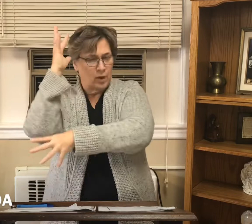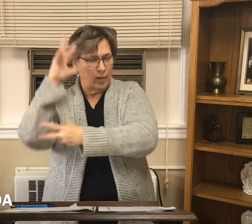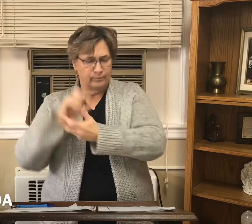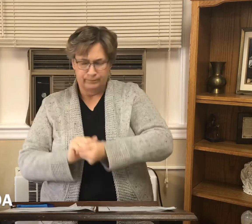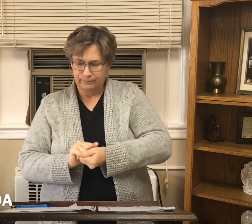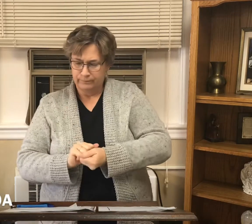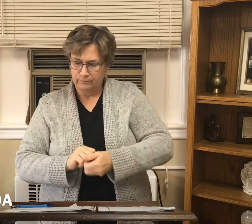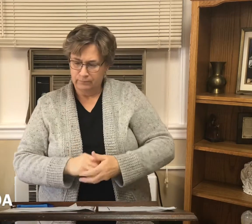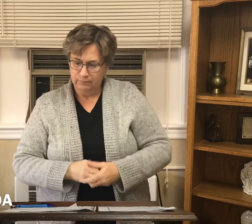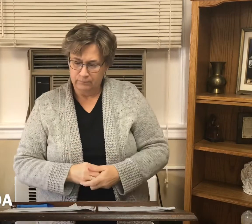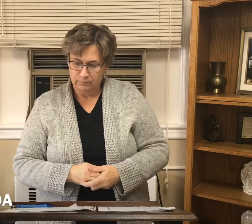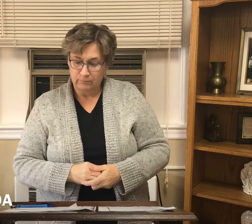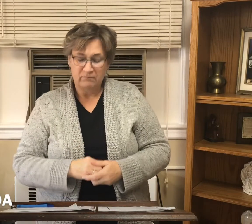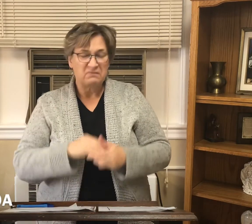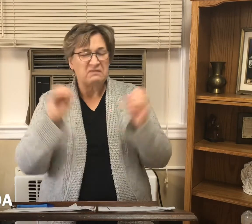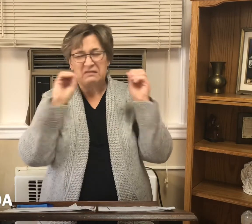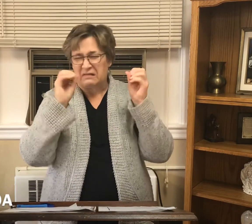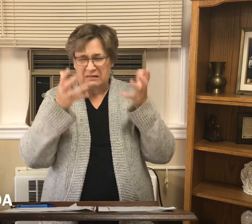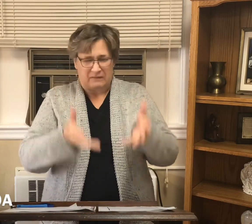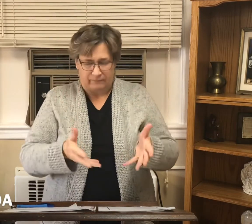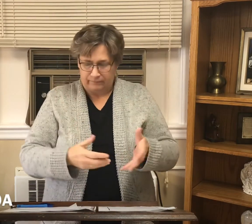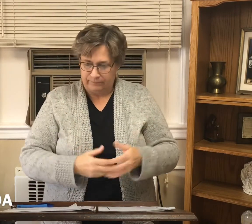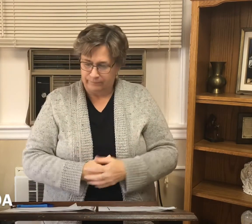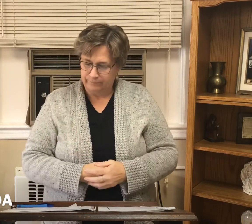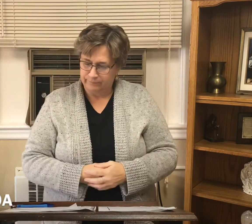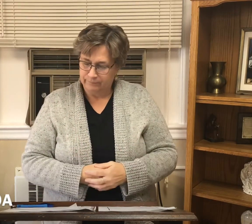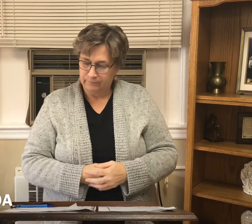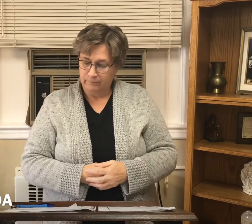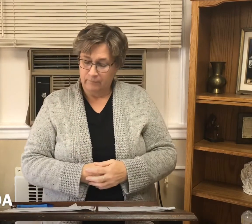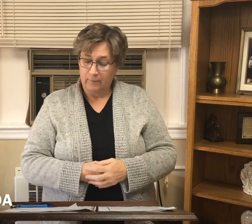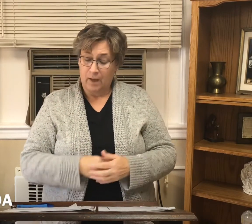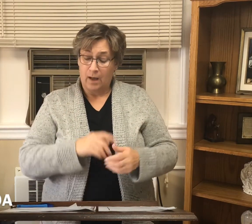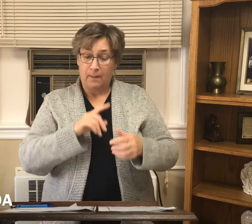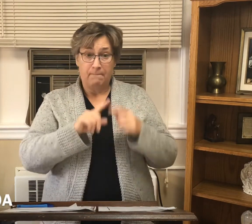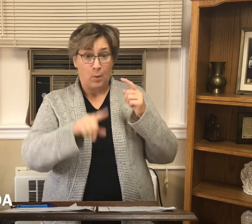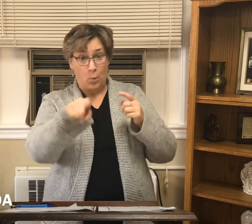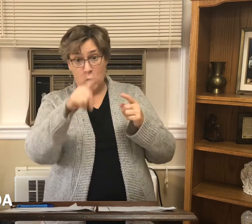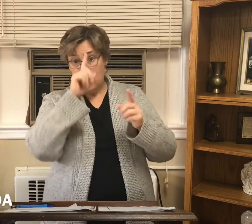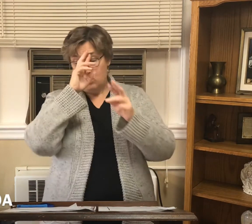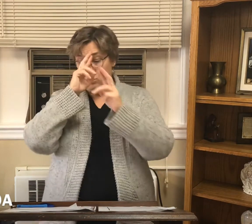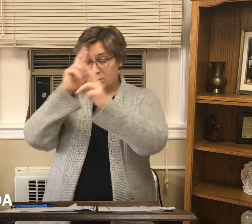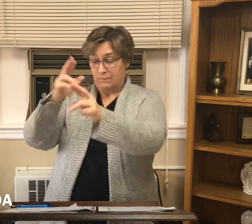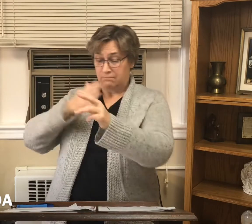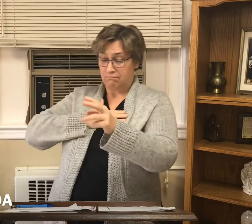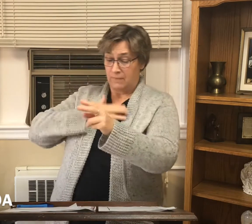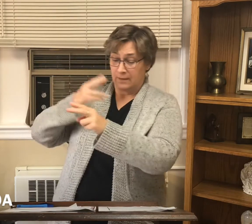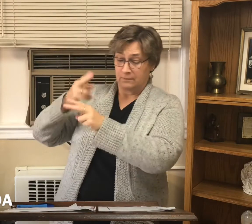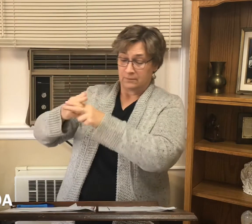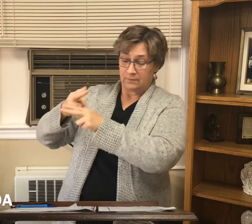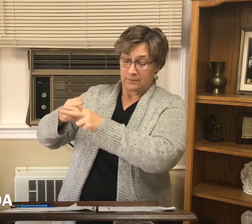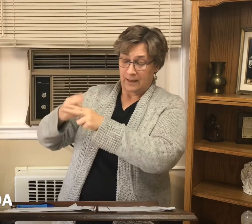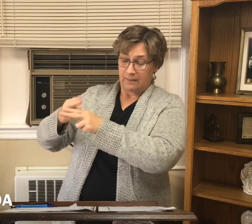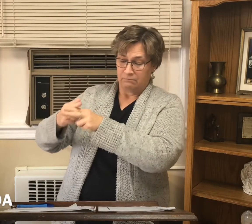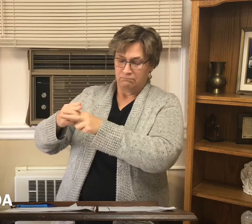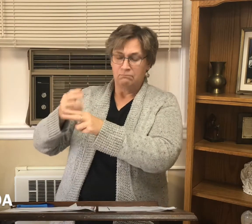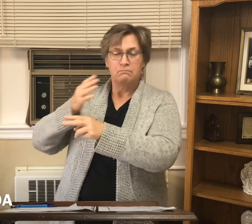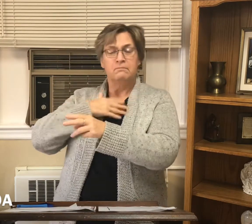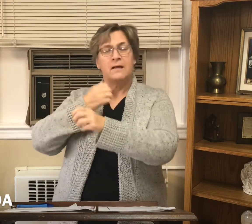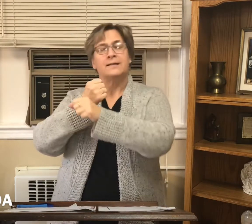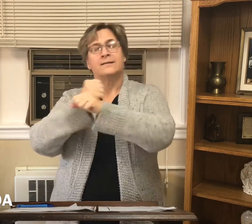branch says the Lord of Hosts but for you who fear my name there will